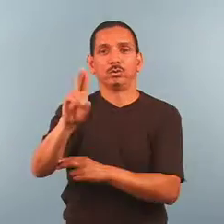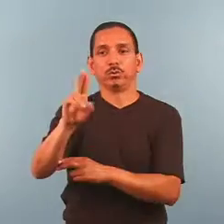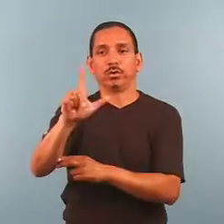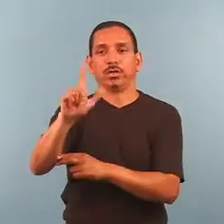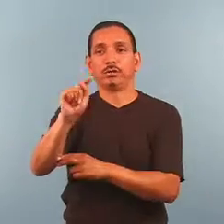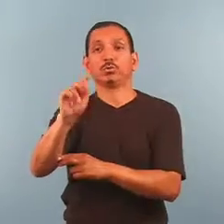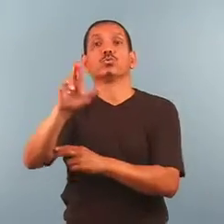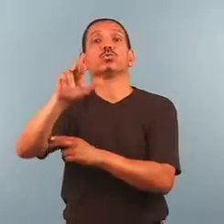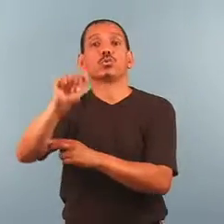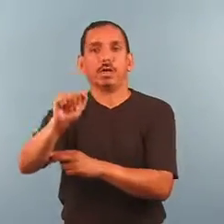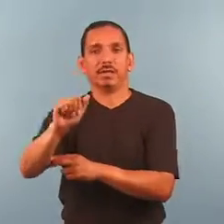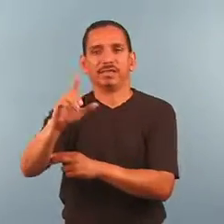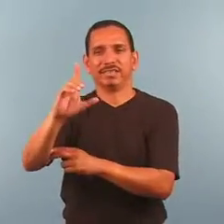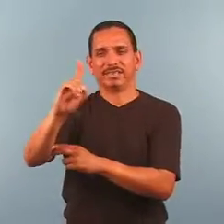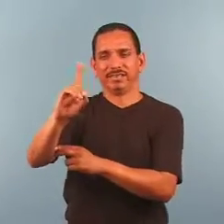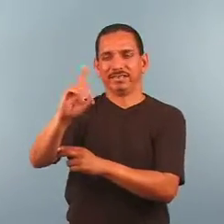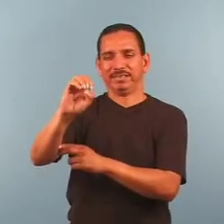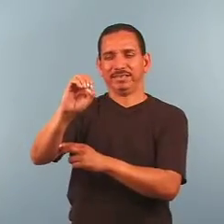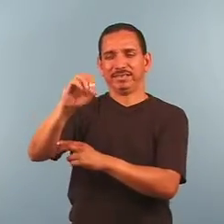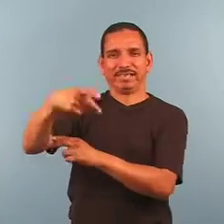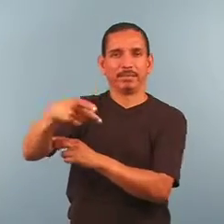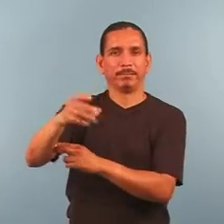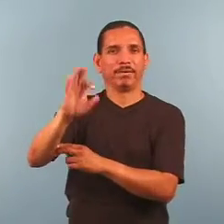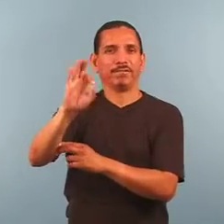of the ultra-deep field